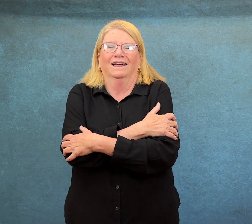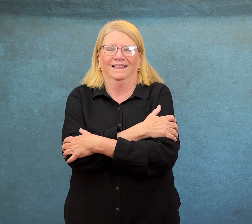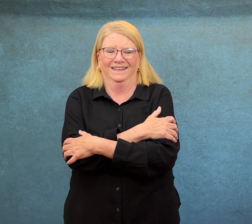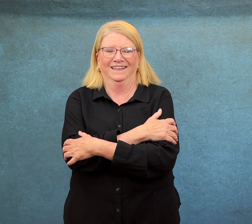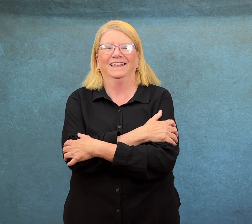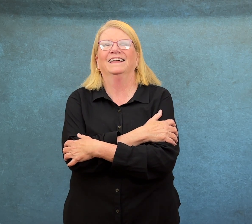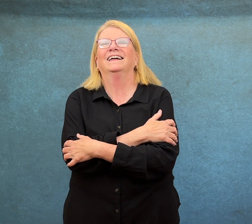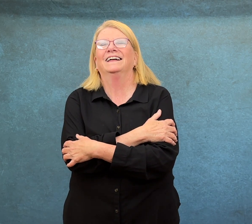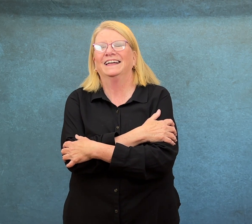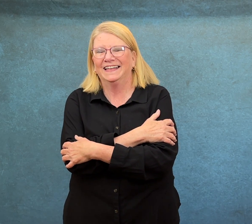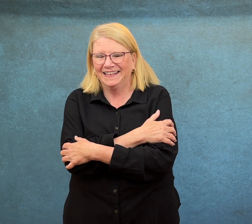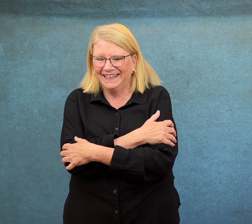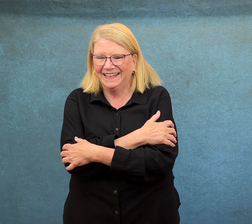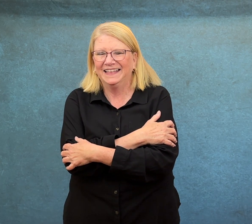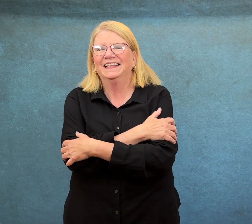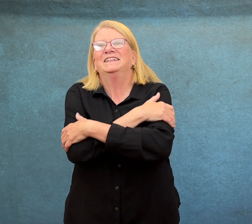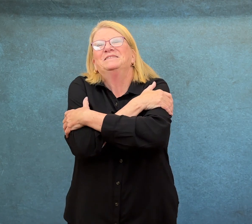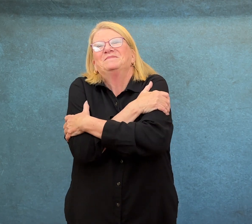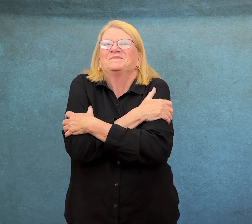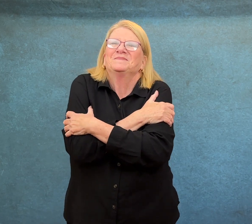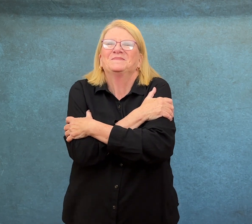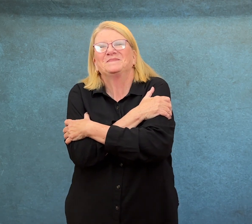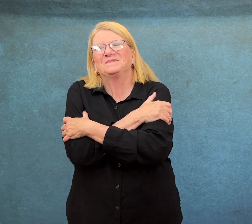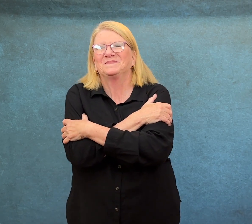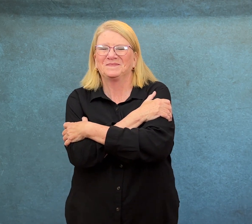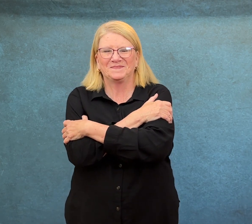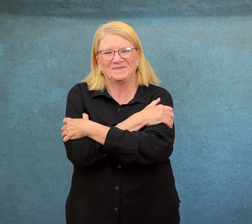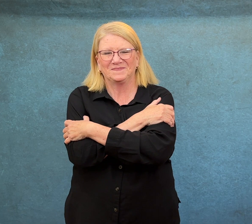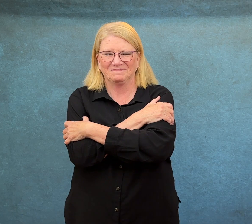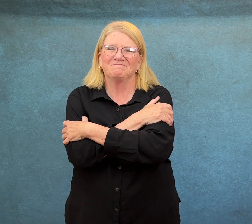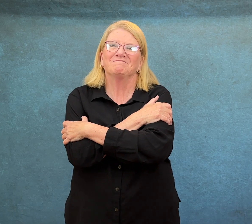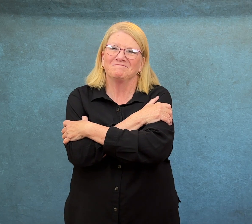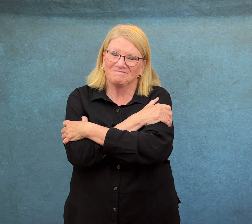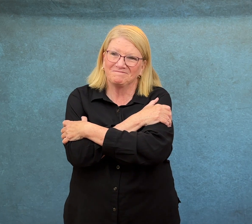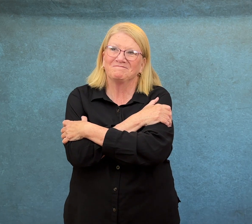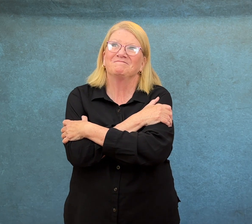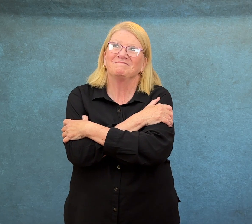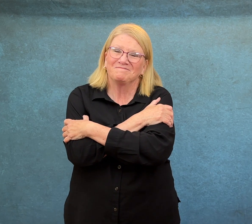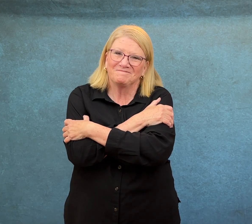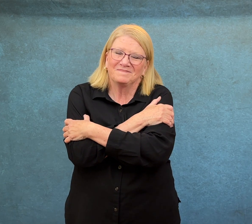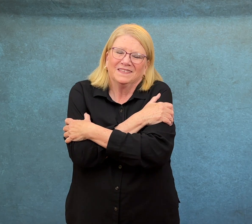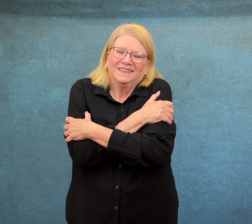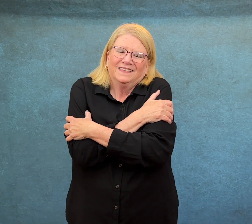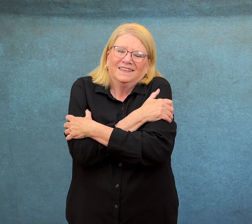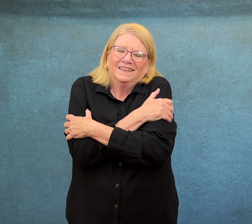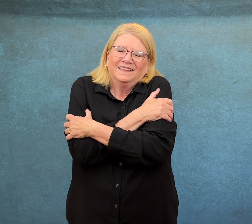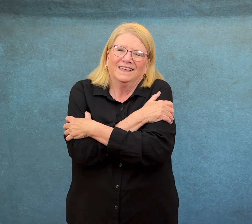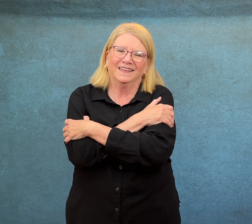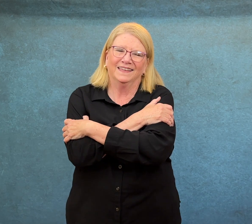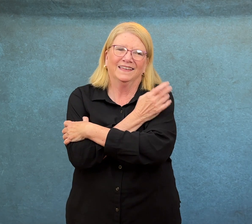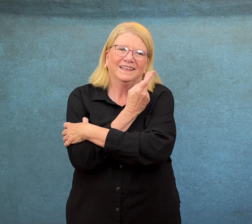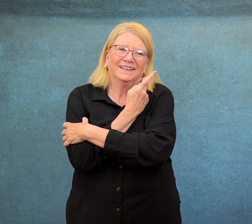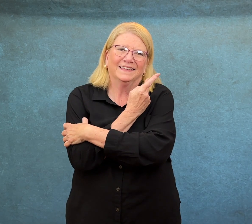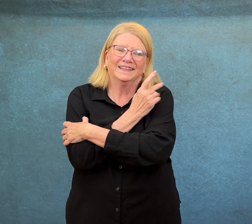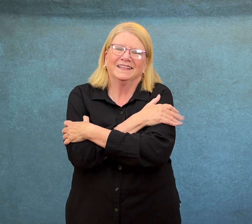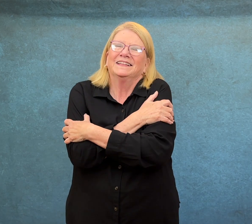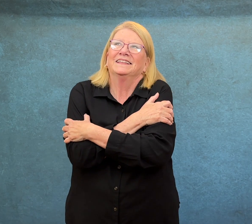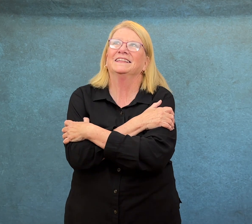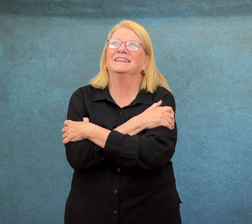Okay. That's it. Yes. So I feel like